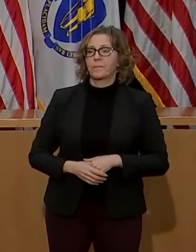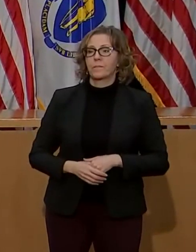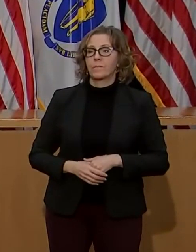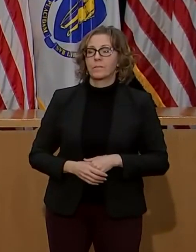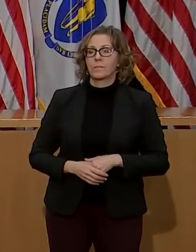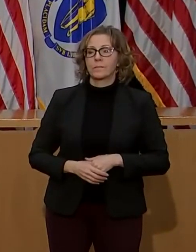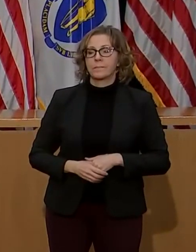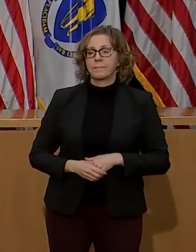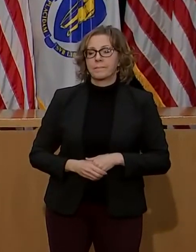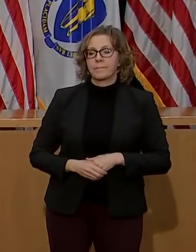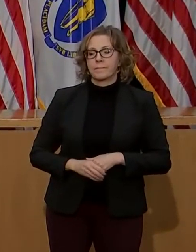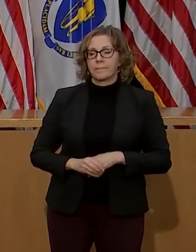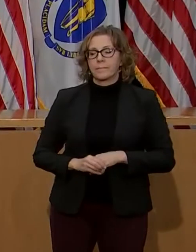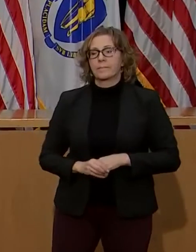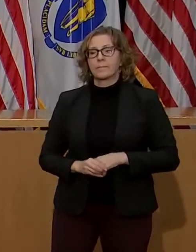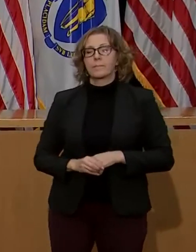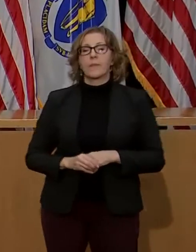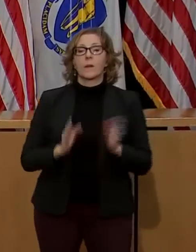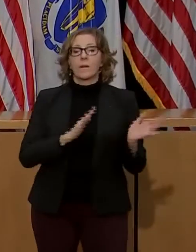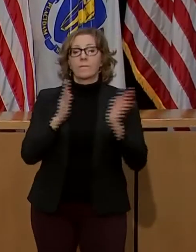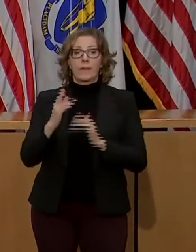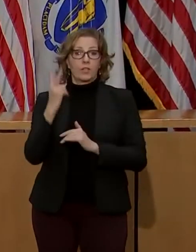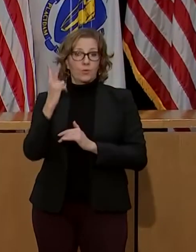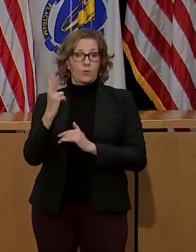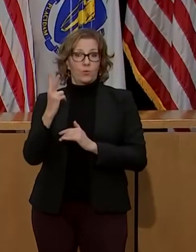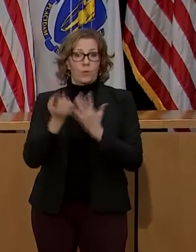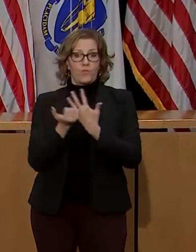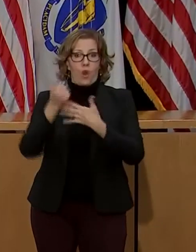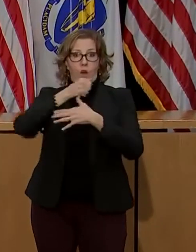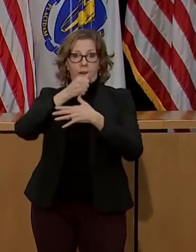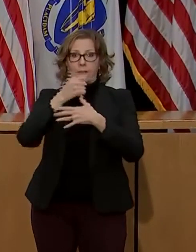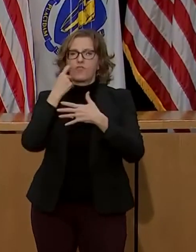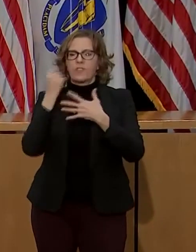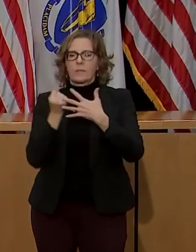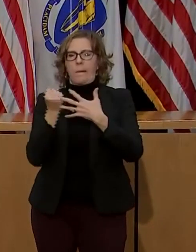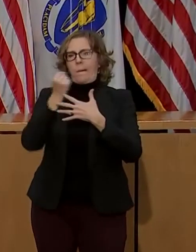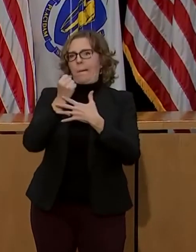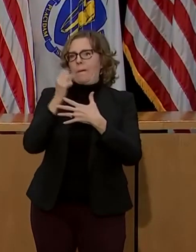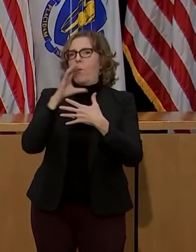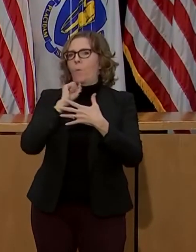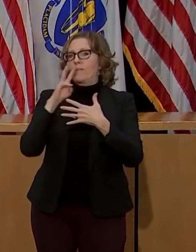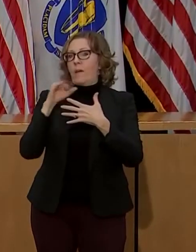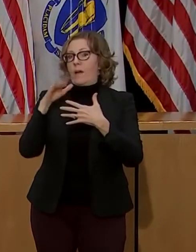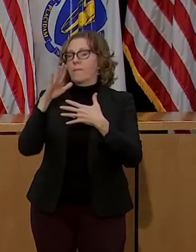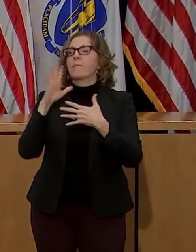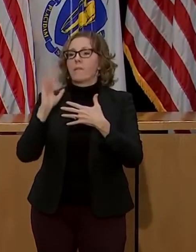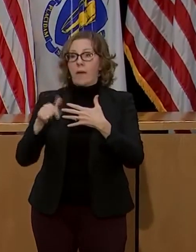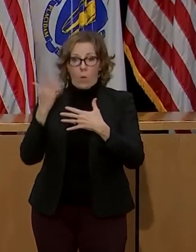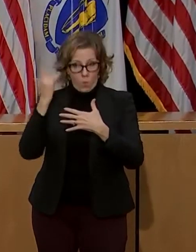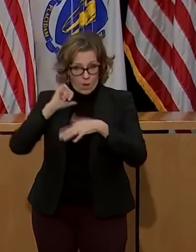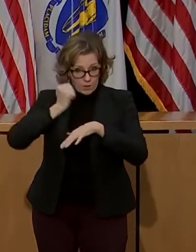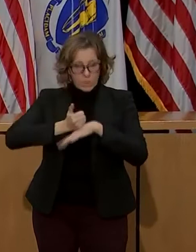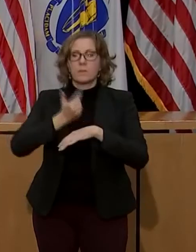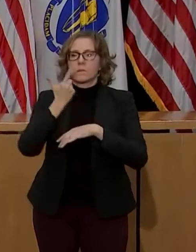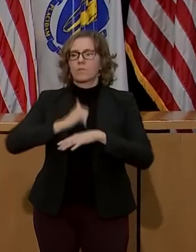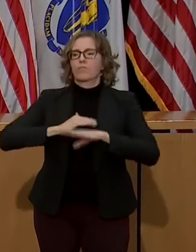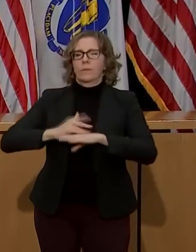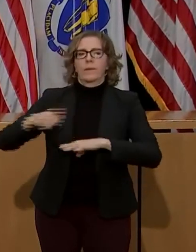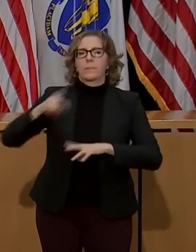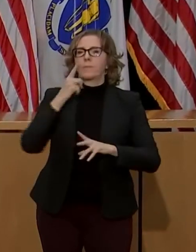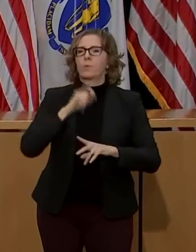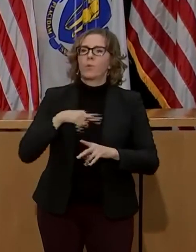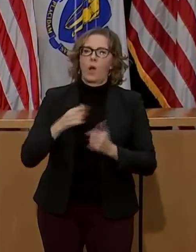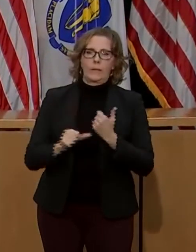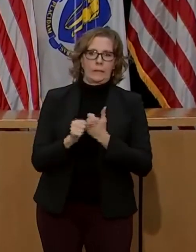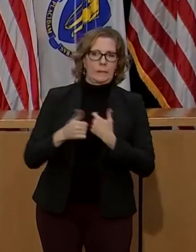Our changes to the Phase 2 priority groups, as the Governor and Lieutenant Governor have indicated, protect vulnerable populations, and ensure the equitable